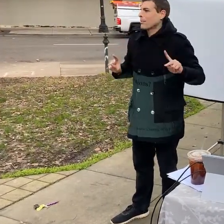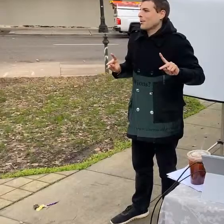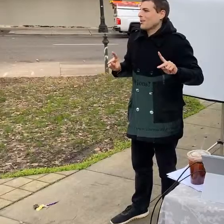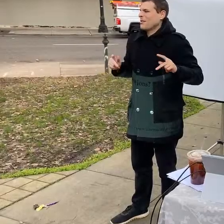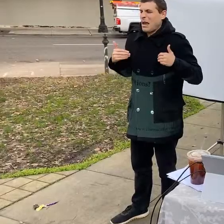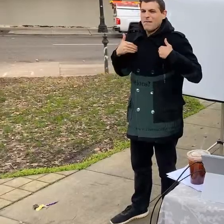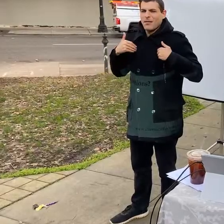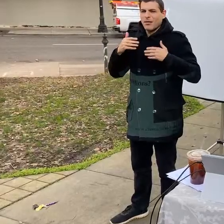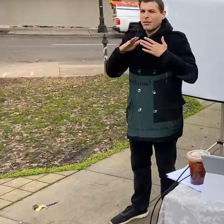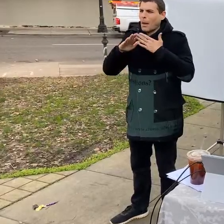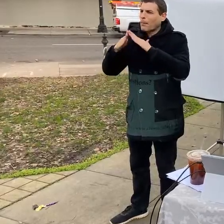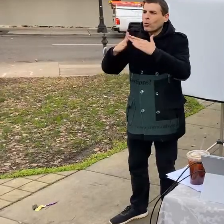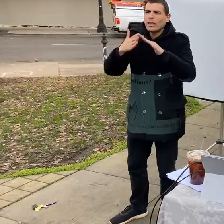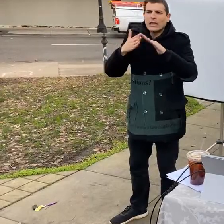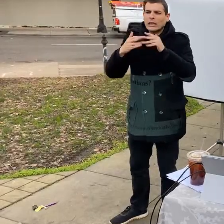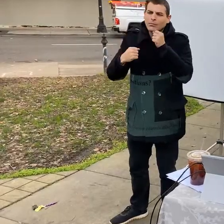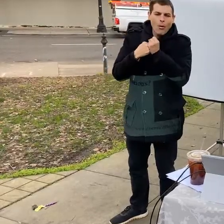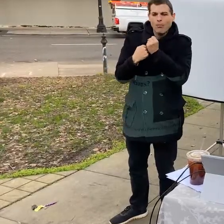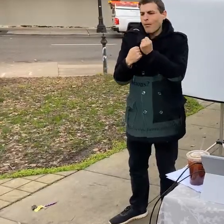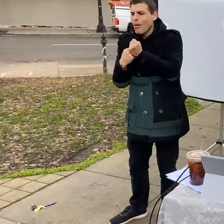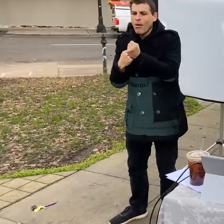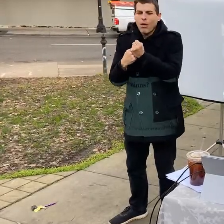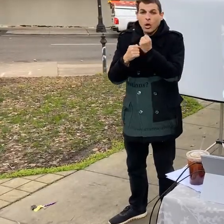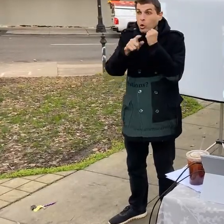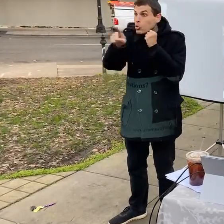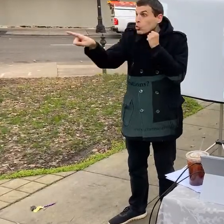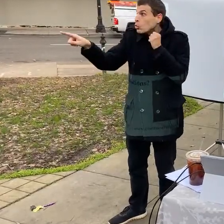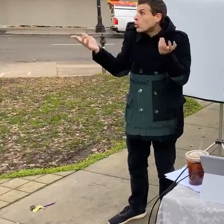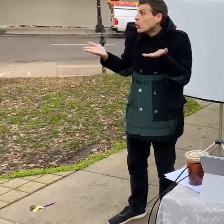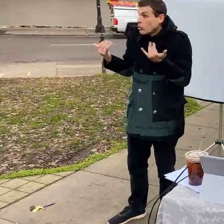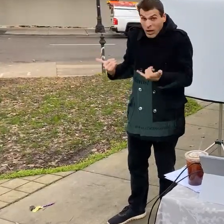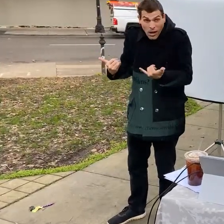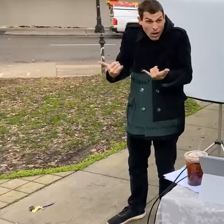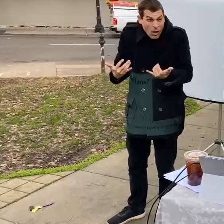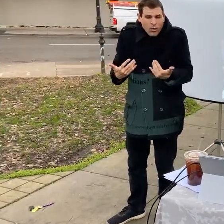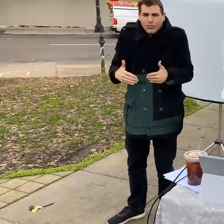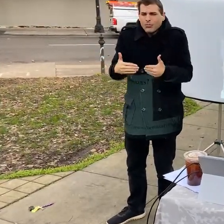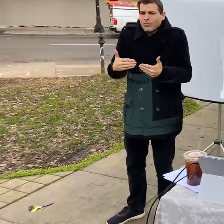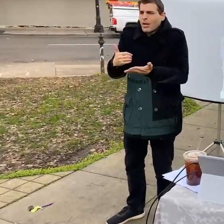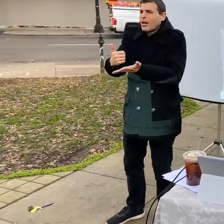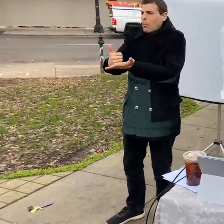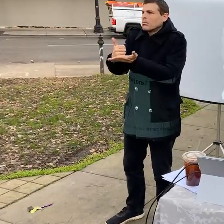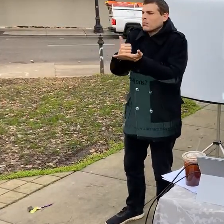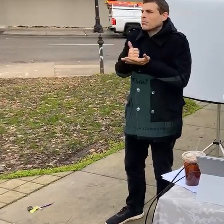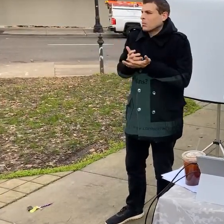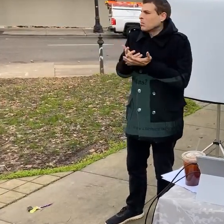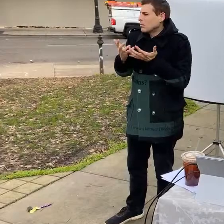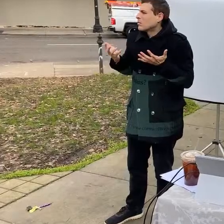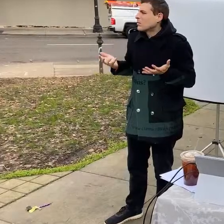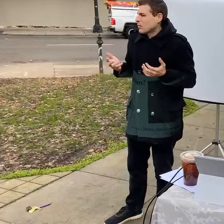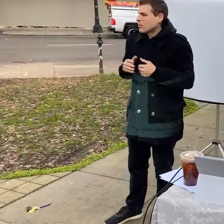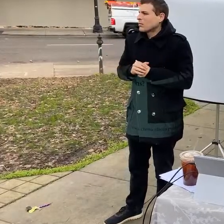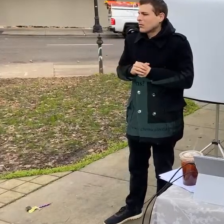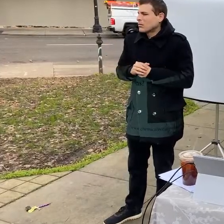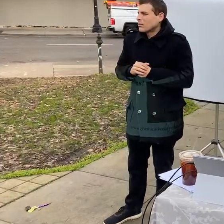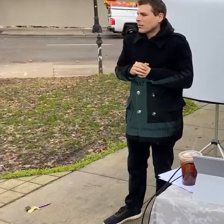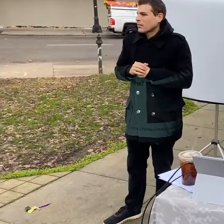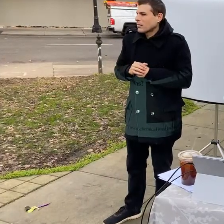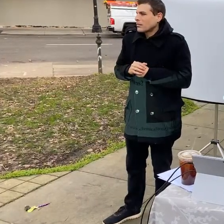supporting it and you all being here now um really helps me understand that